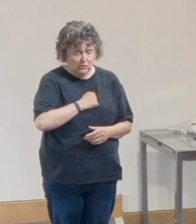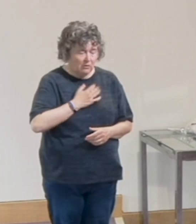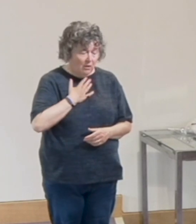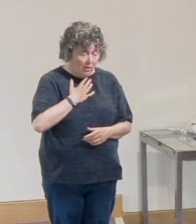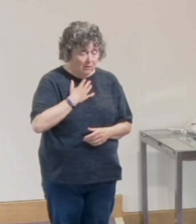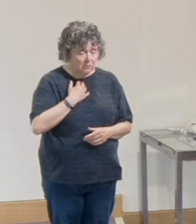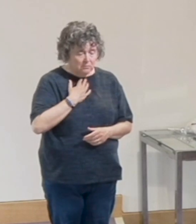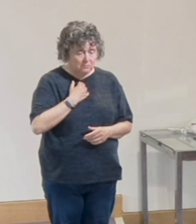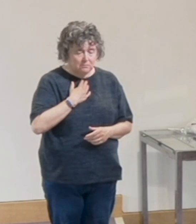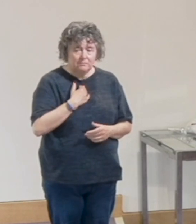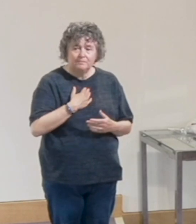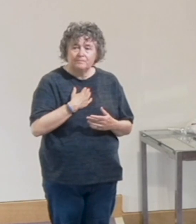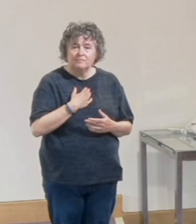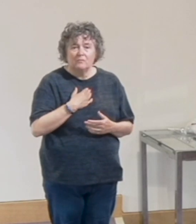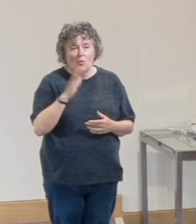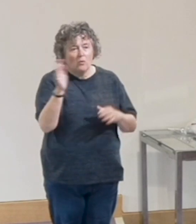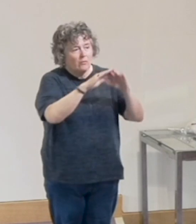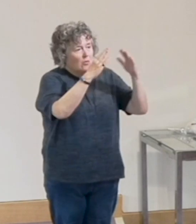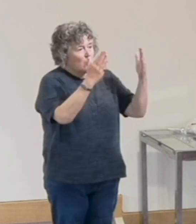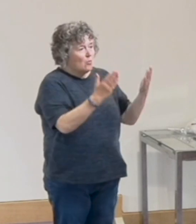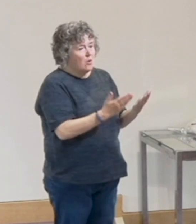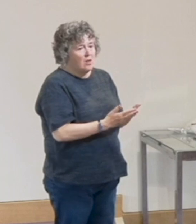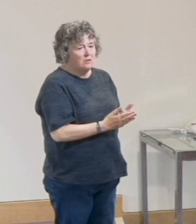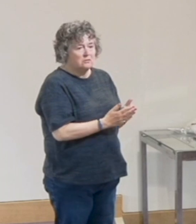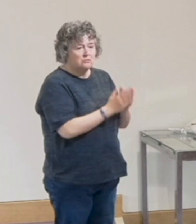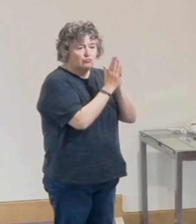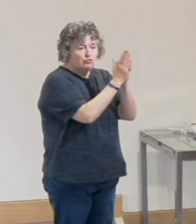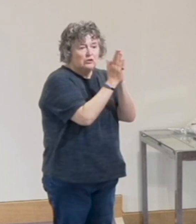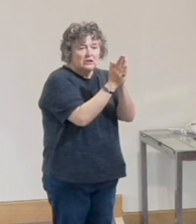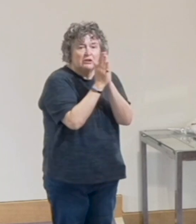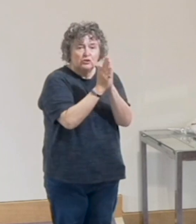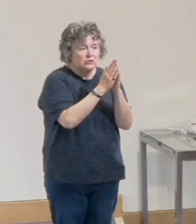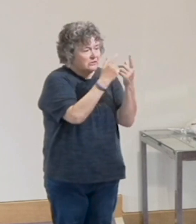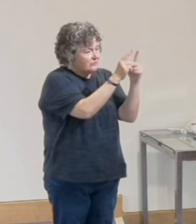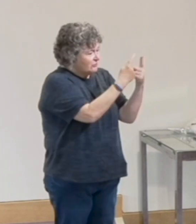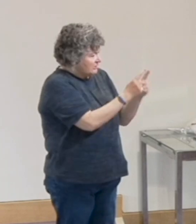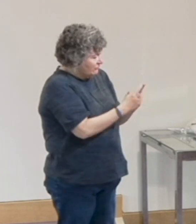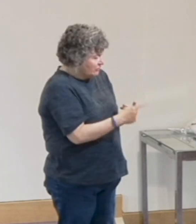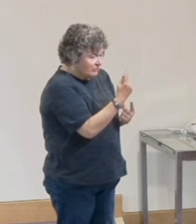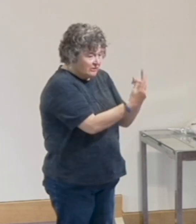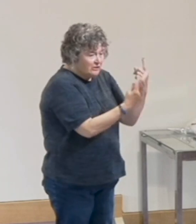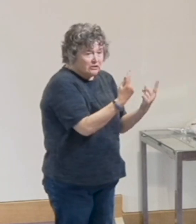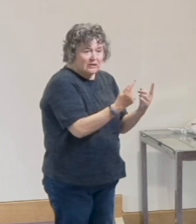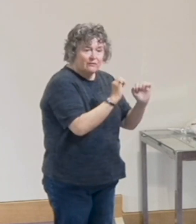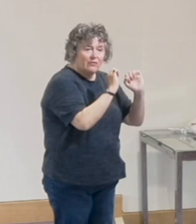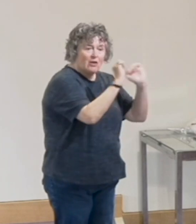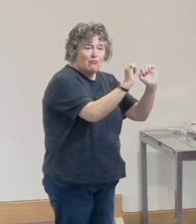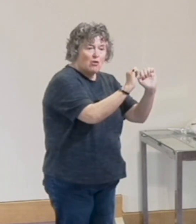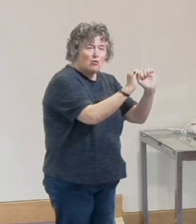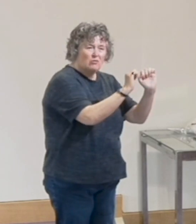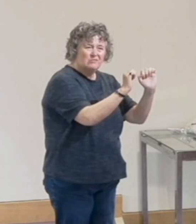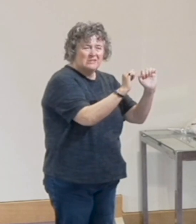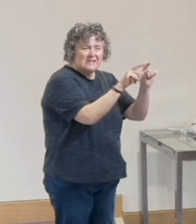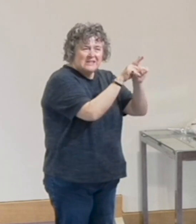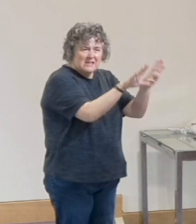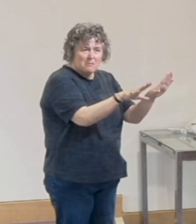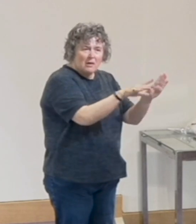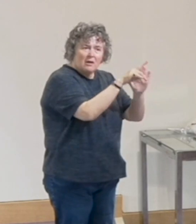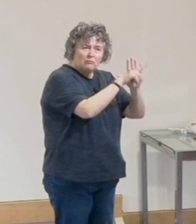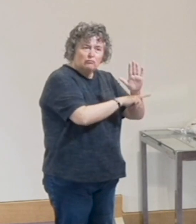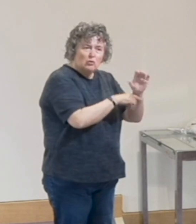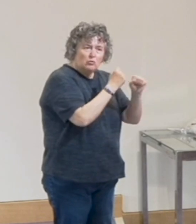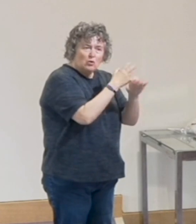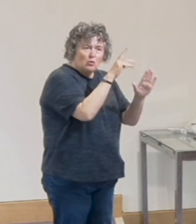around the world have a golden rule. And in fact, over 200 of the world's